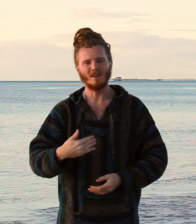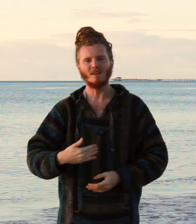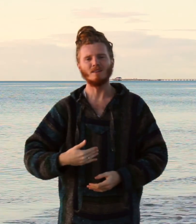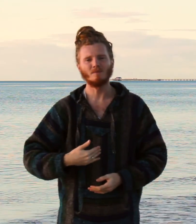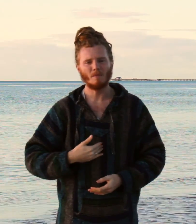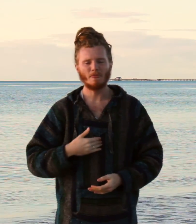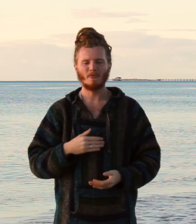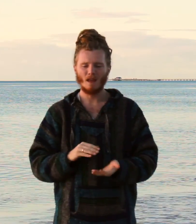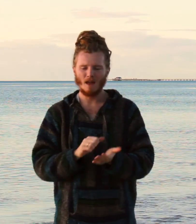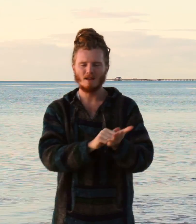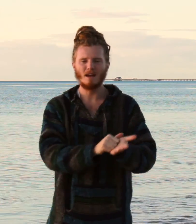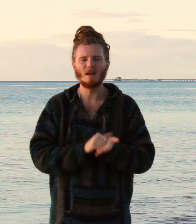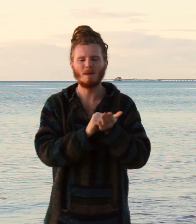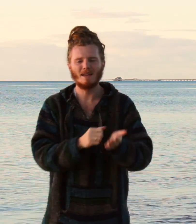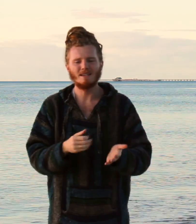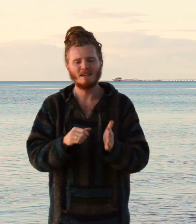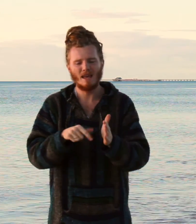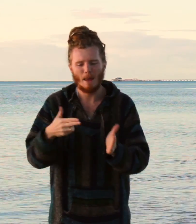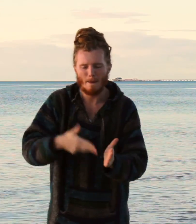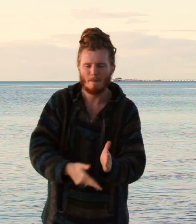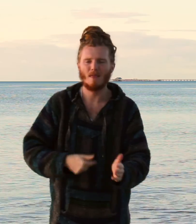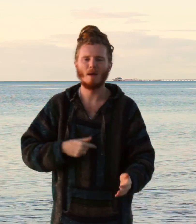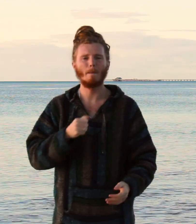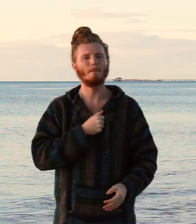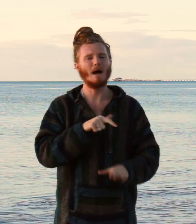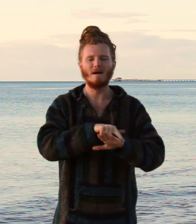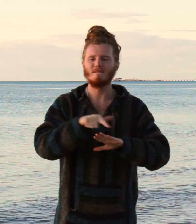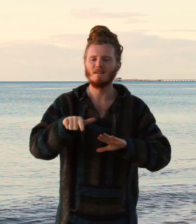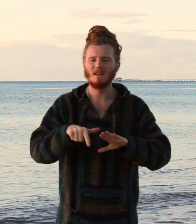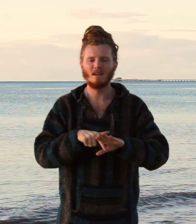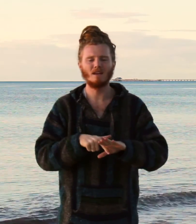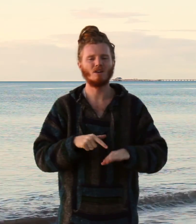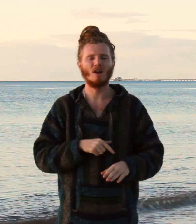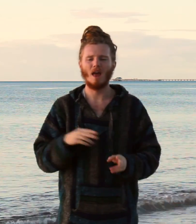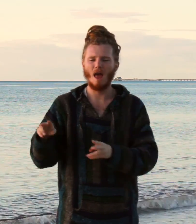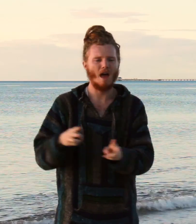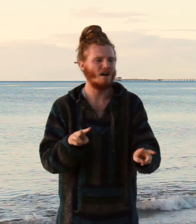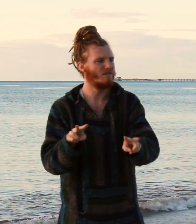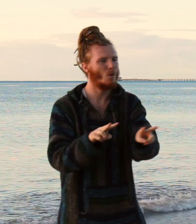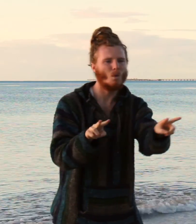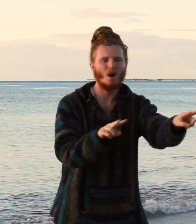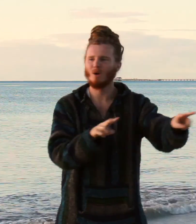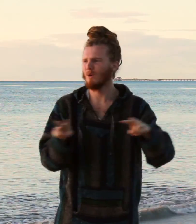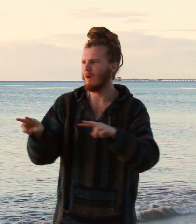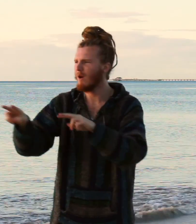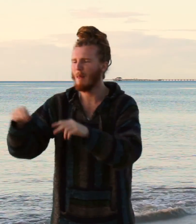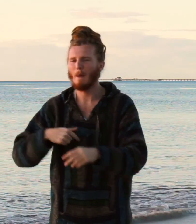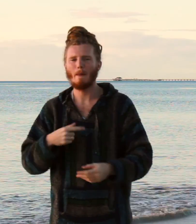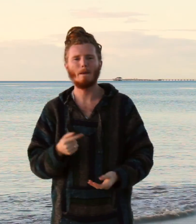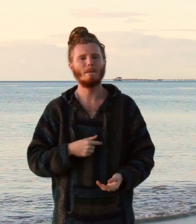Take me deeper than my feet could ever wander And my